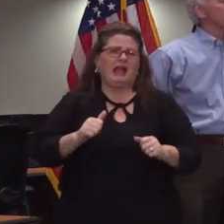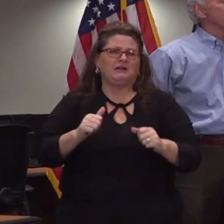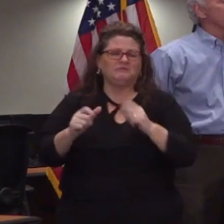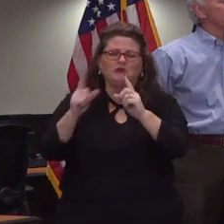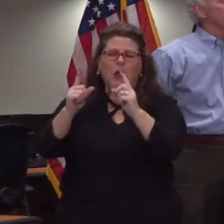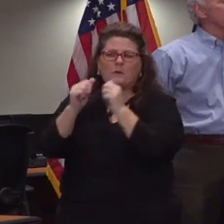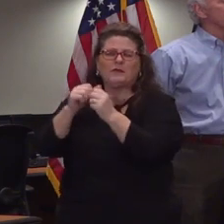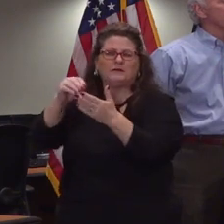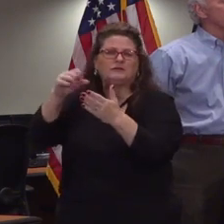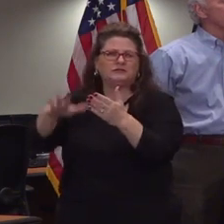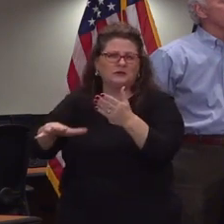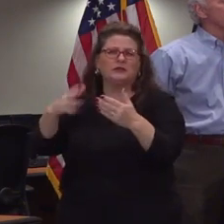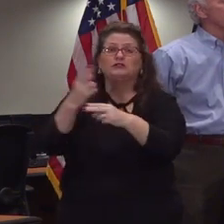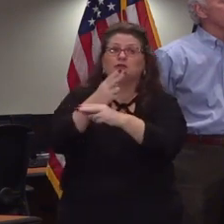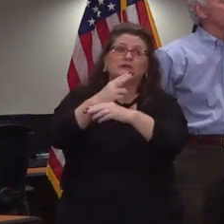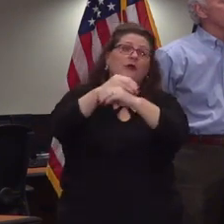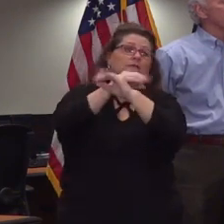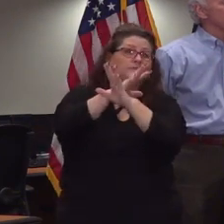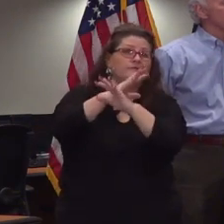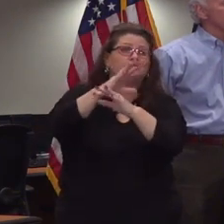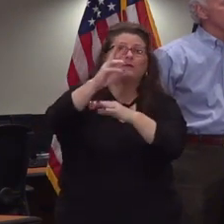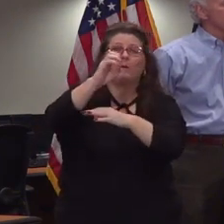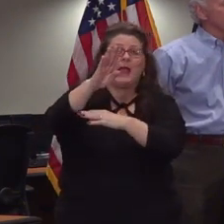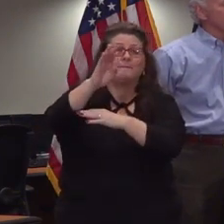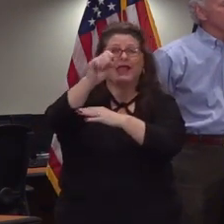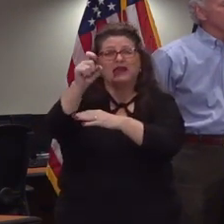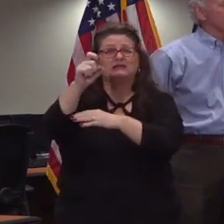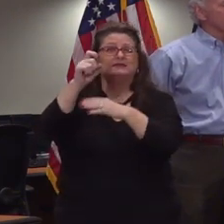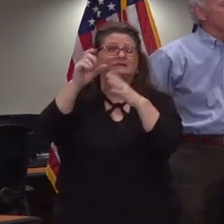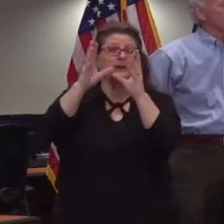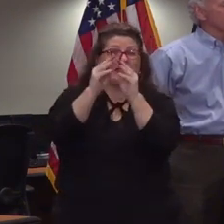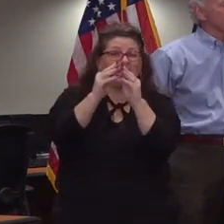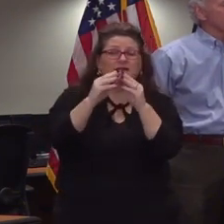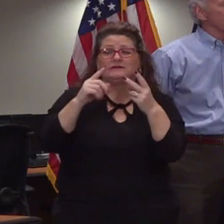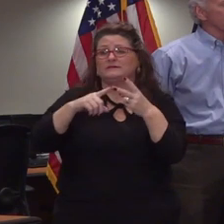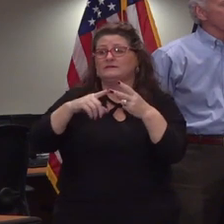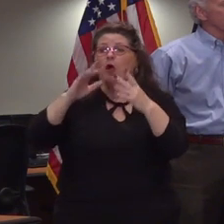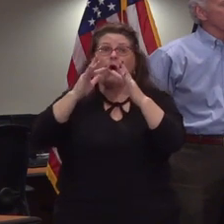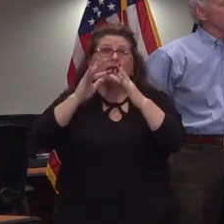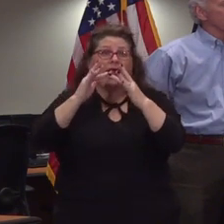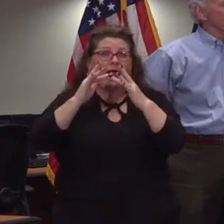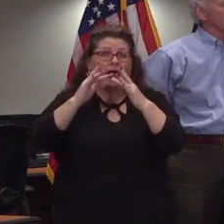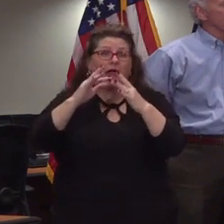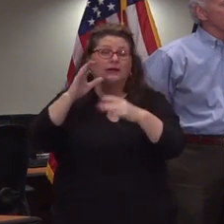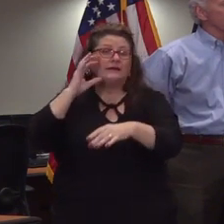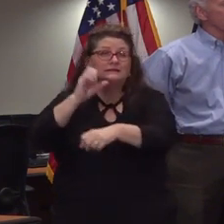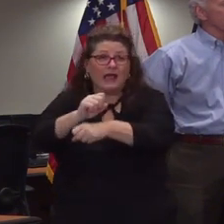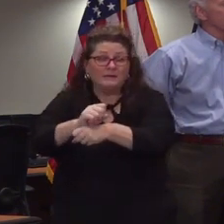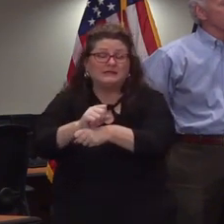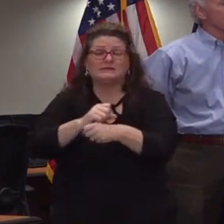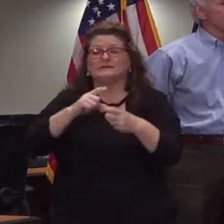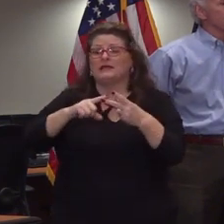their students through these webex meetings through online assignments they're looking at those through the paper and